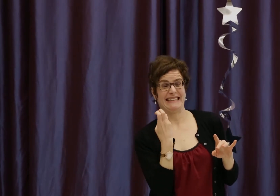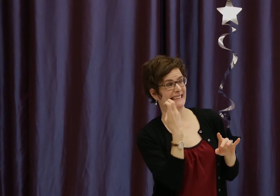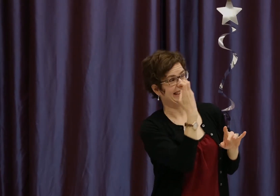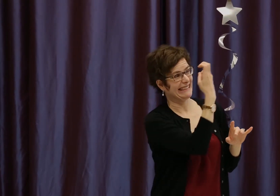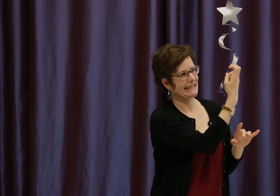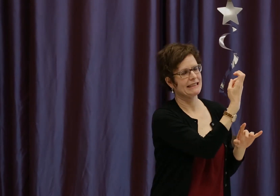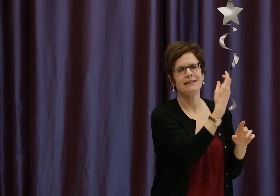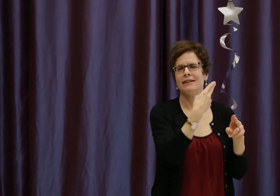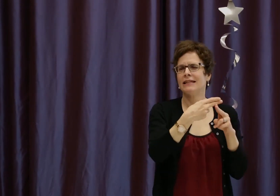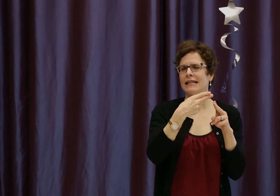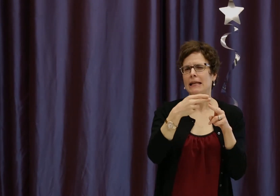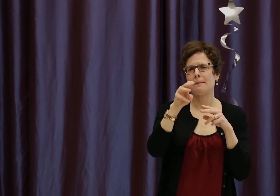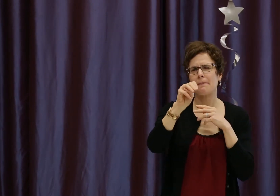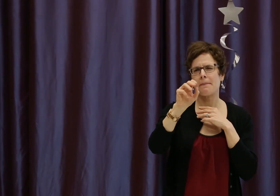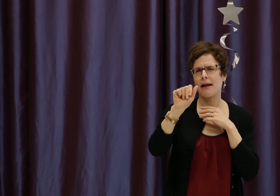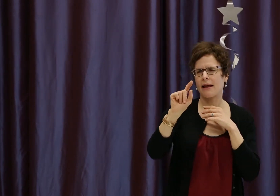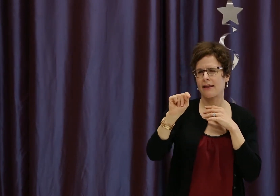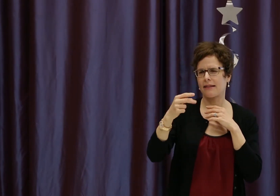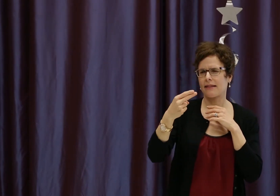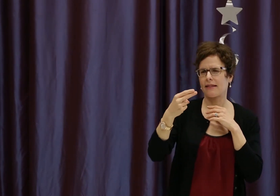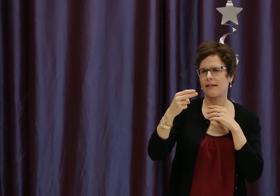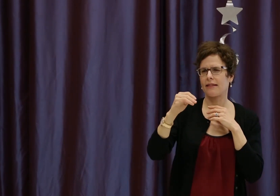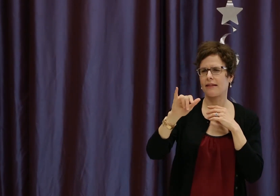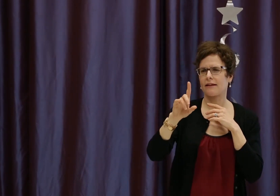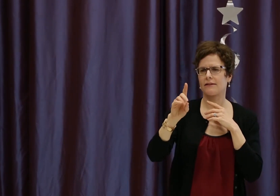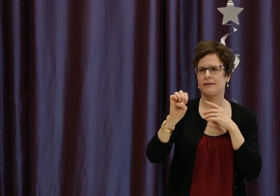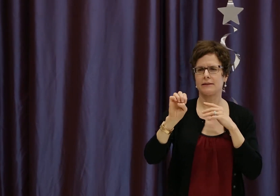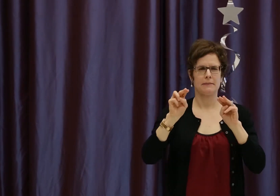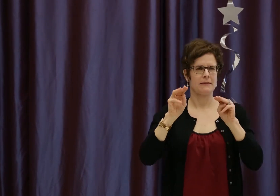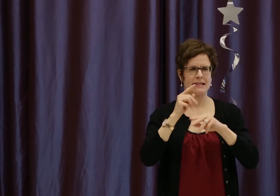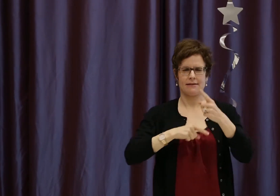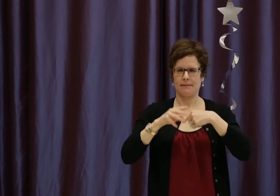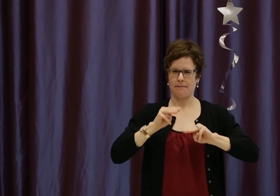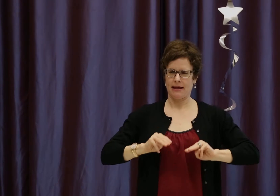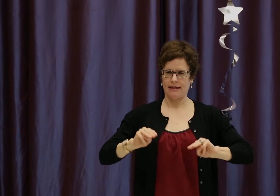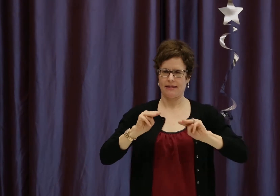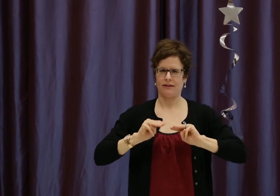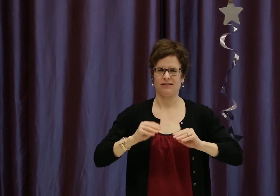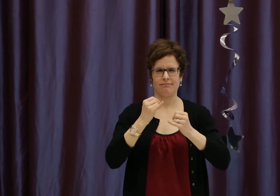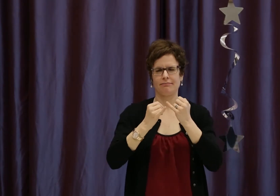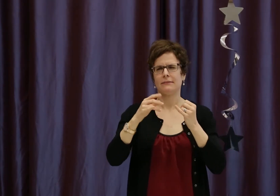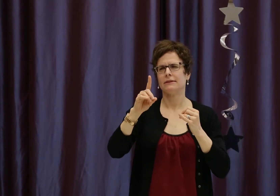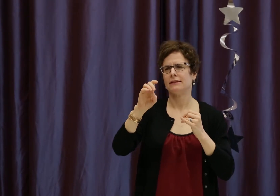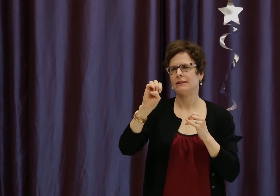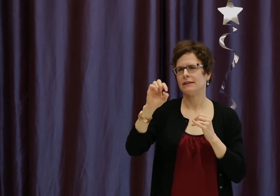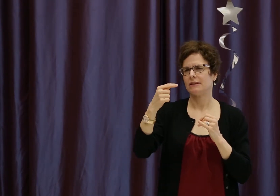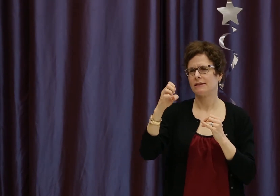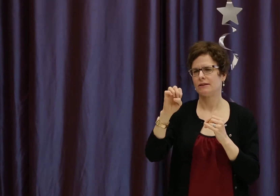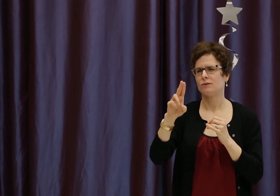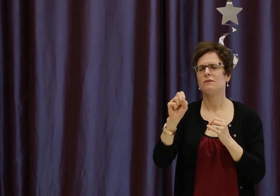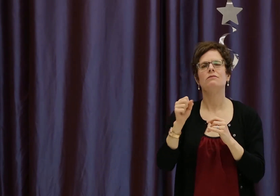These are the two ladies from the Netherlands that I was collaborating with. The woman in the back, her name is Mathilde Degas.